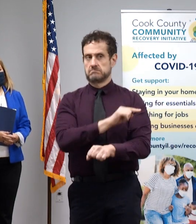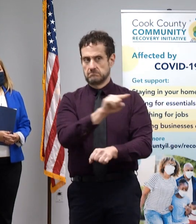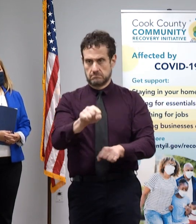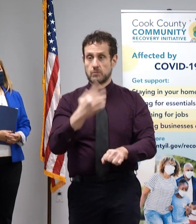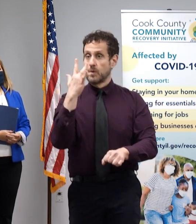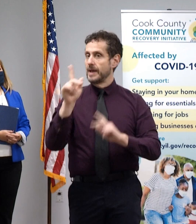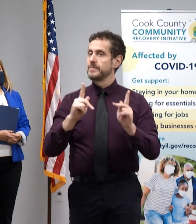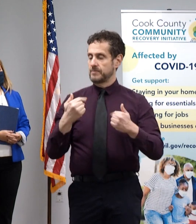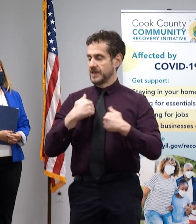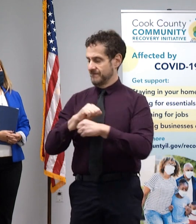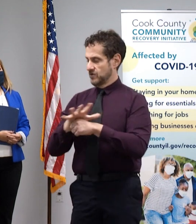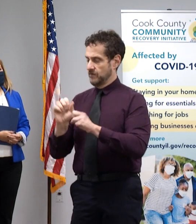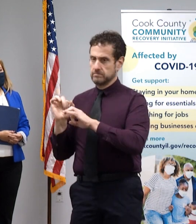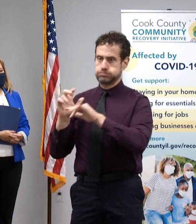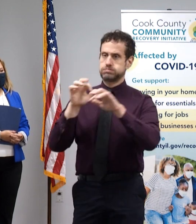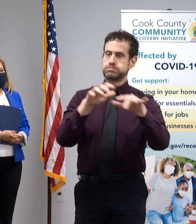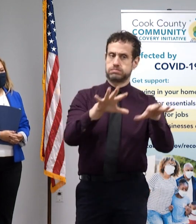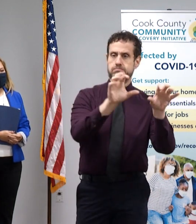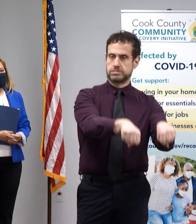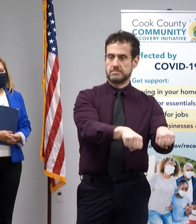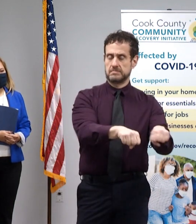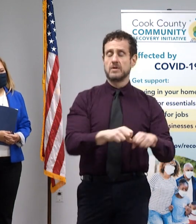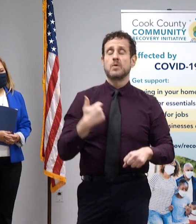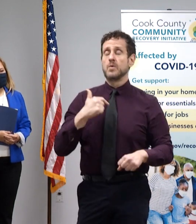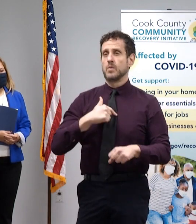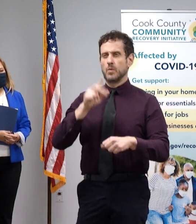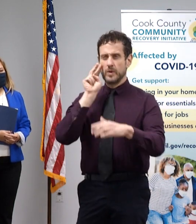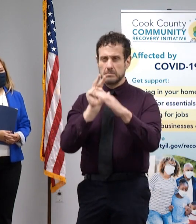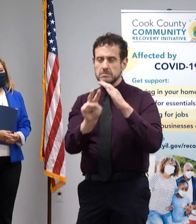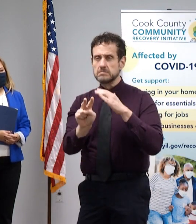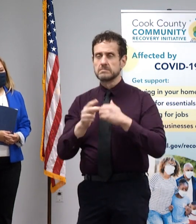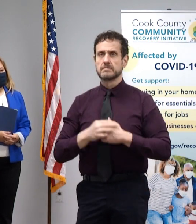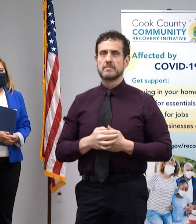-19. So we expect when the